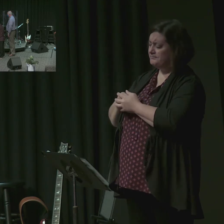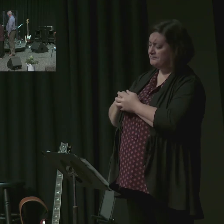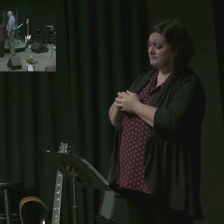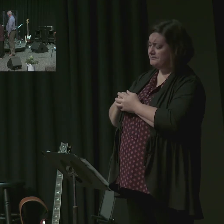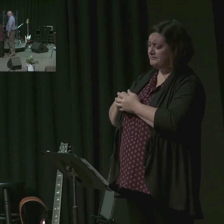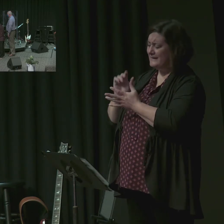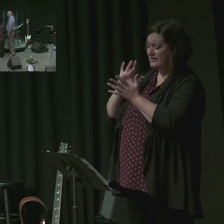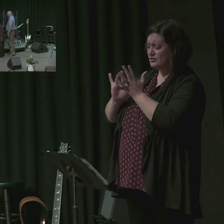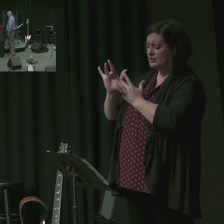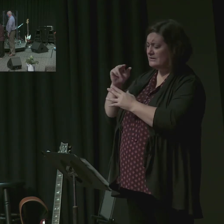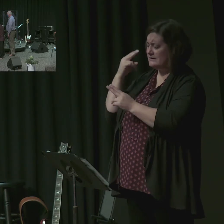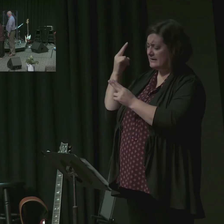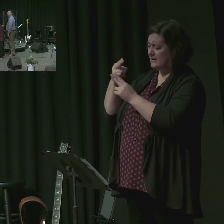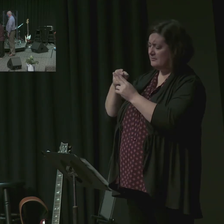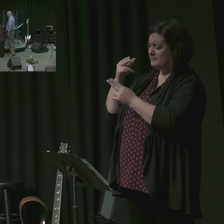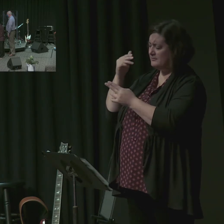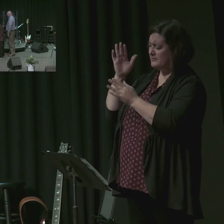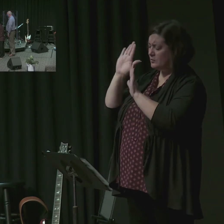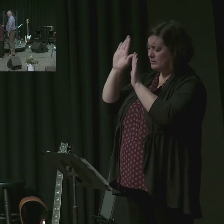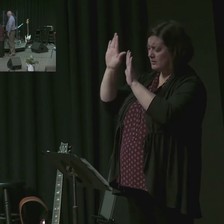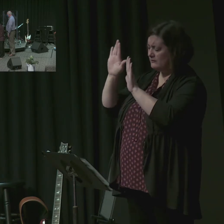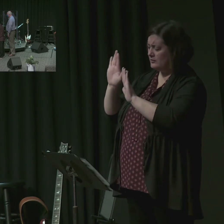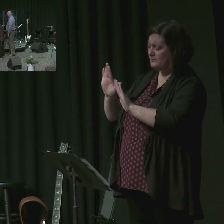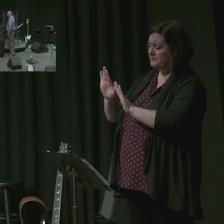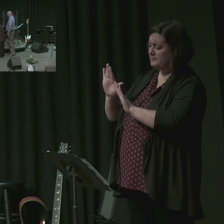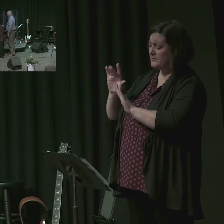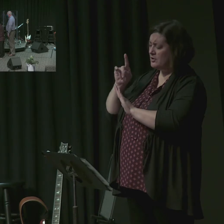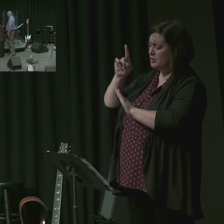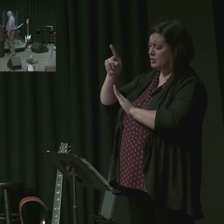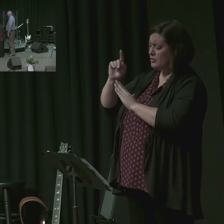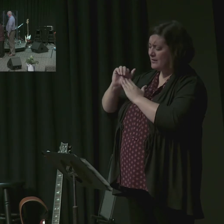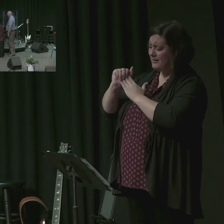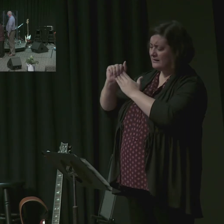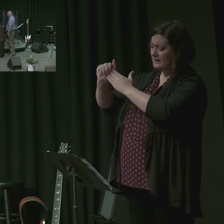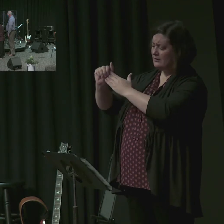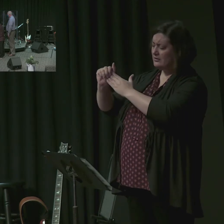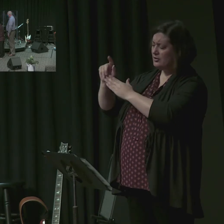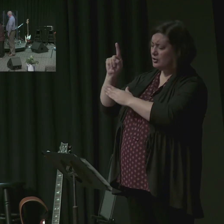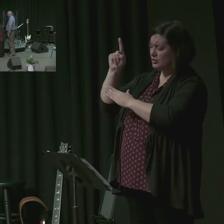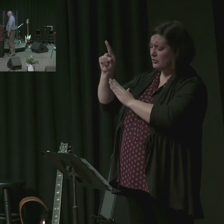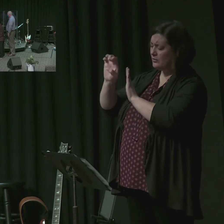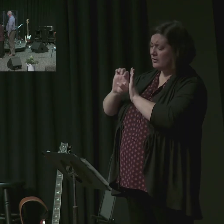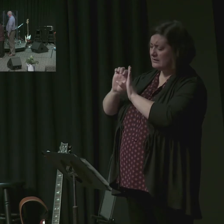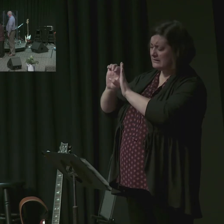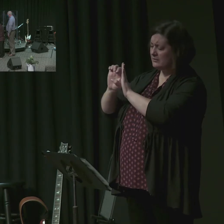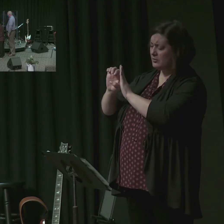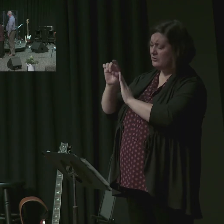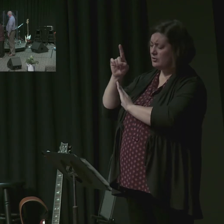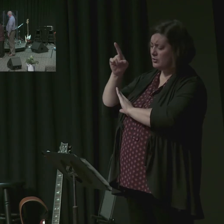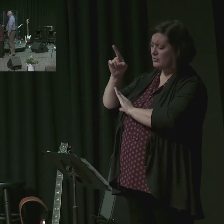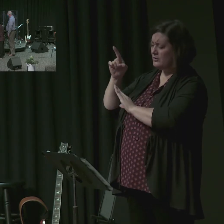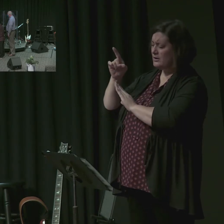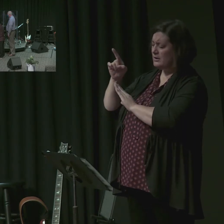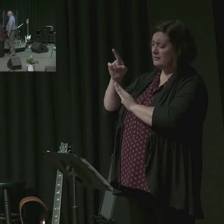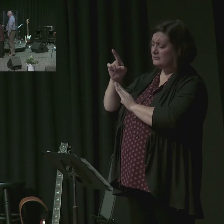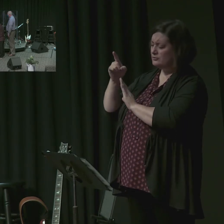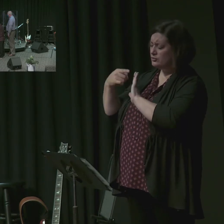We pray this in the great name of Jesus, who has gone before us, who is the model of eldership.